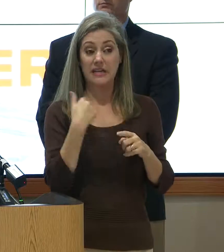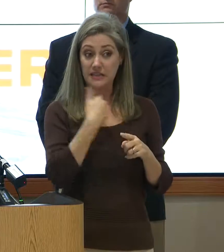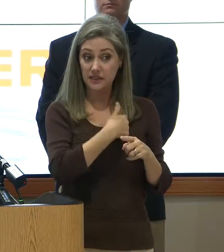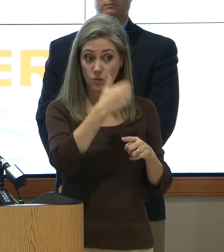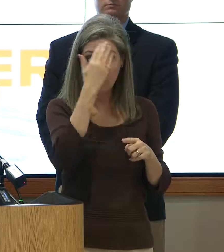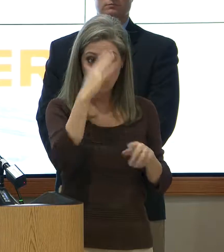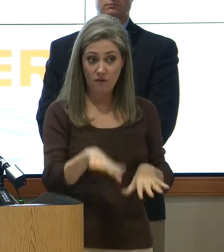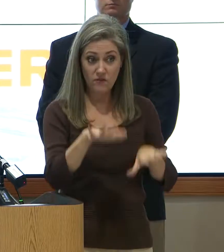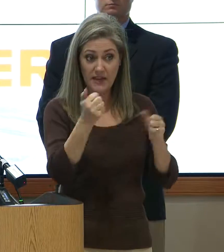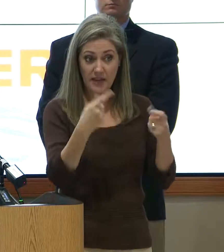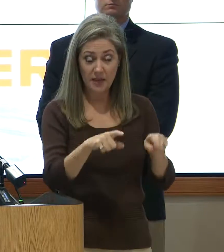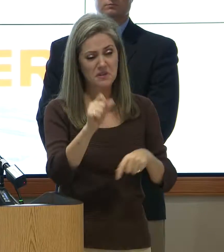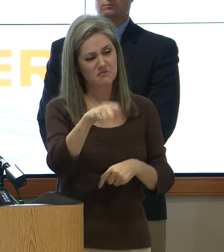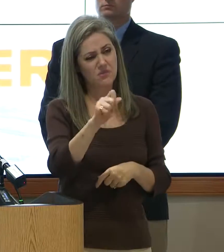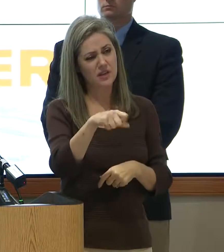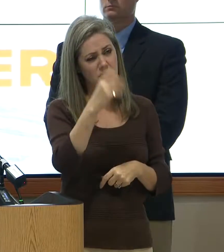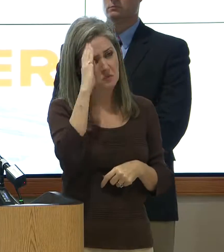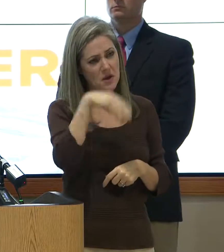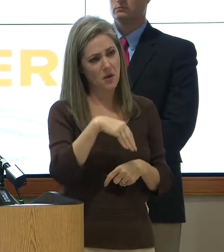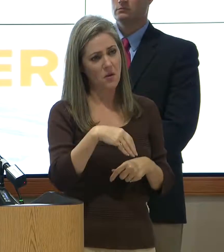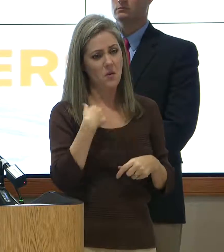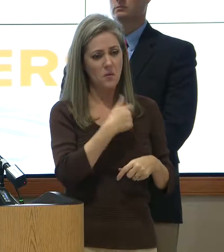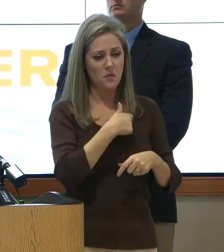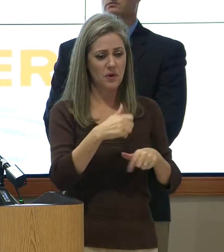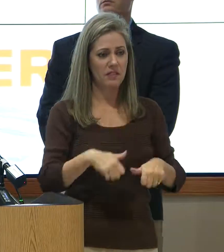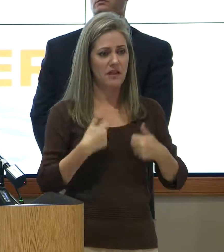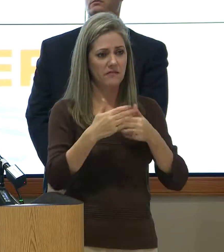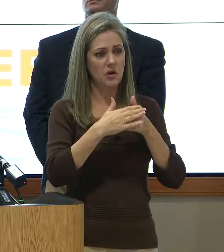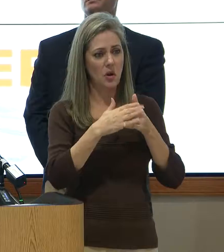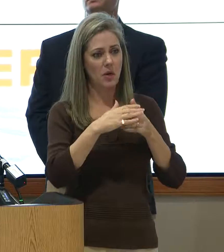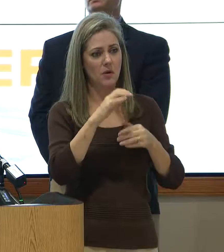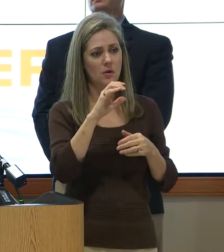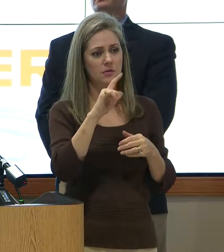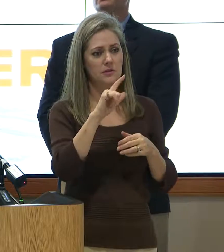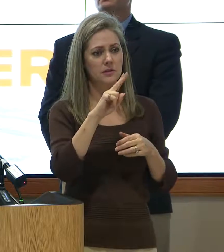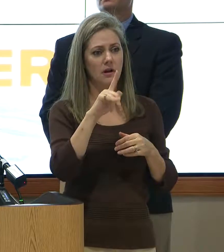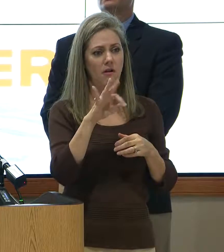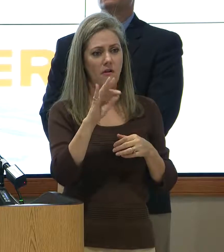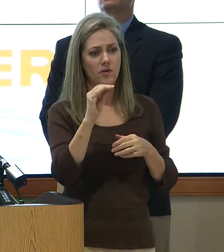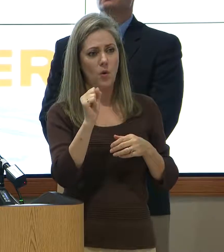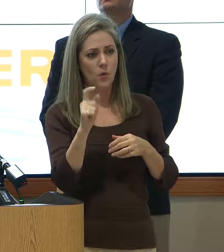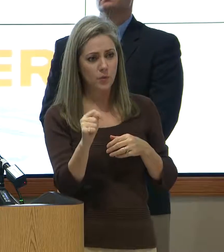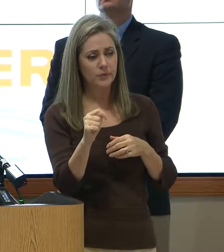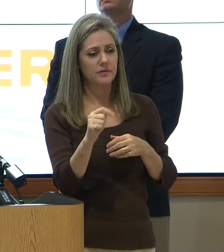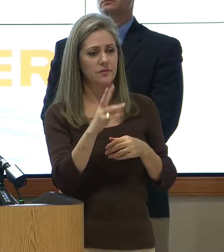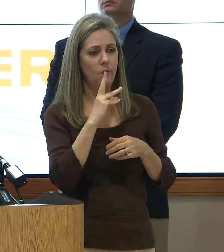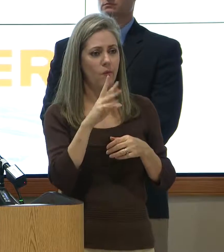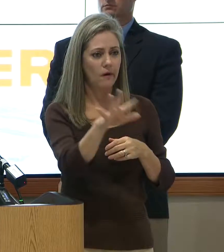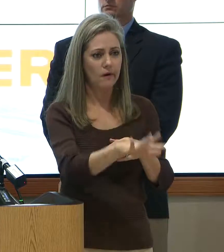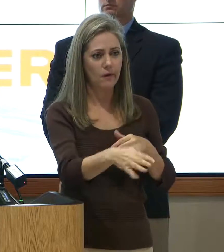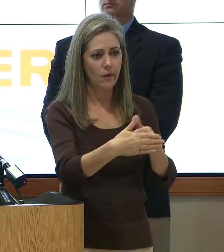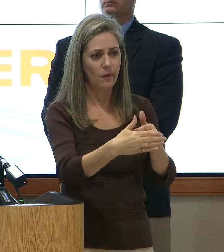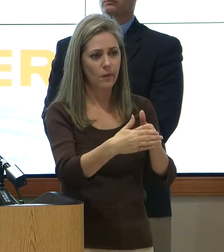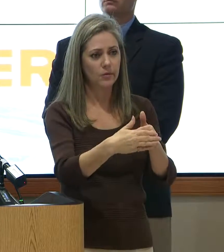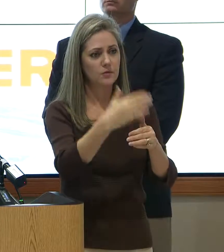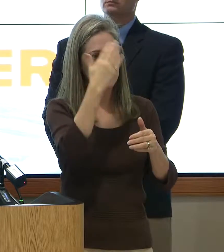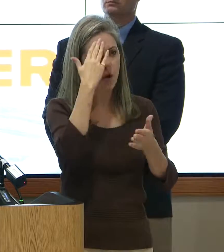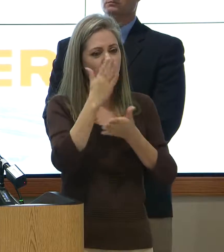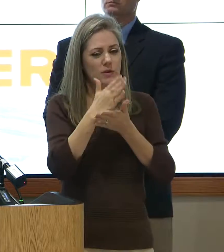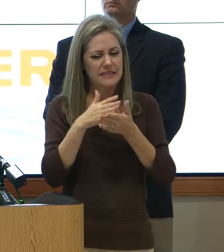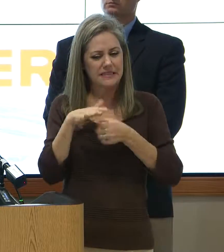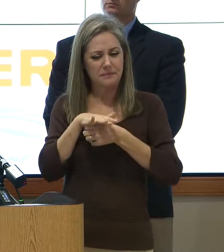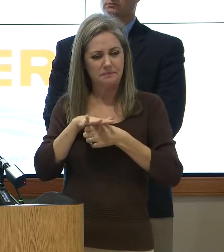flooding could happen? Absolutely. We live on the Gulf Coast. Did we know that certain areas of our region,